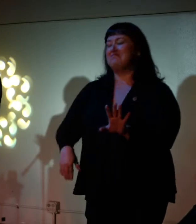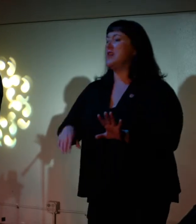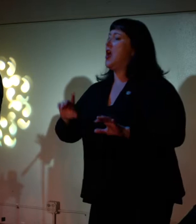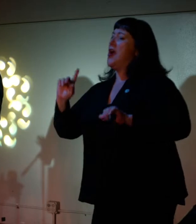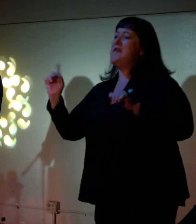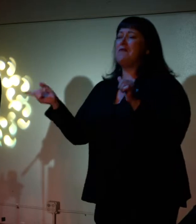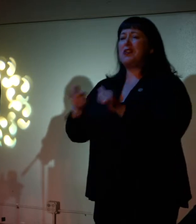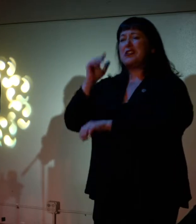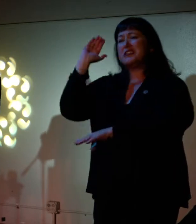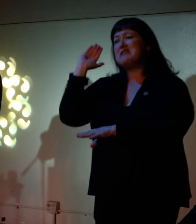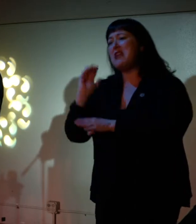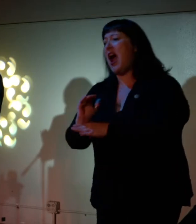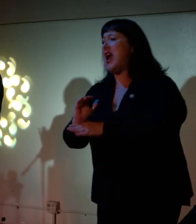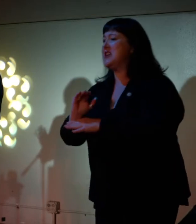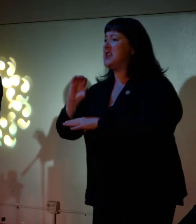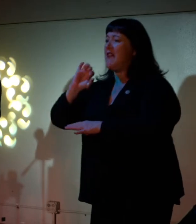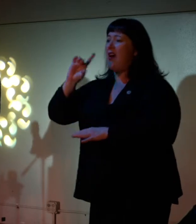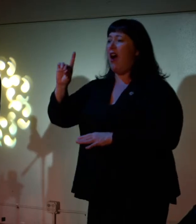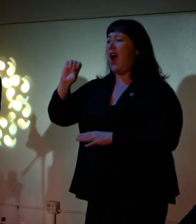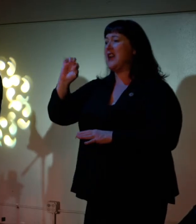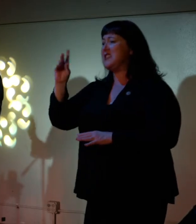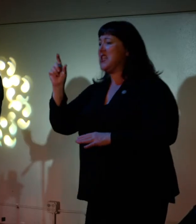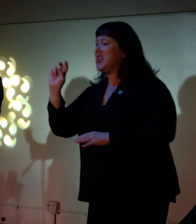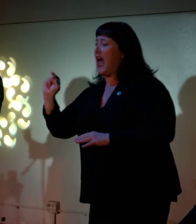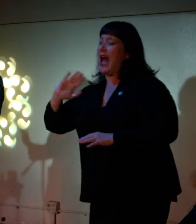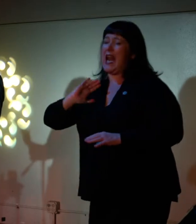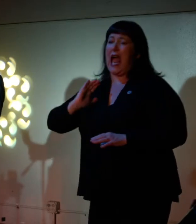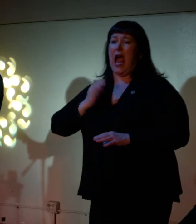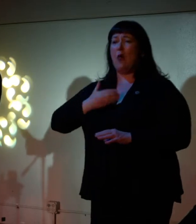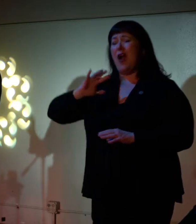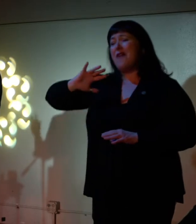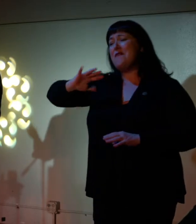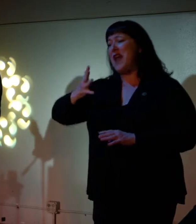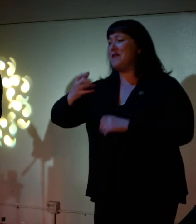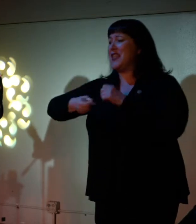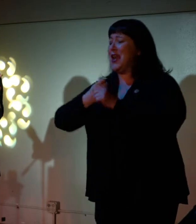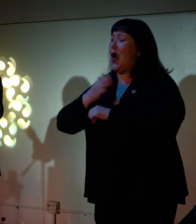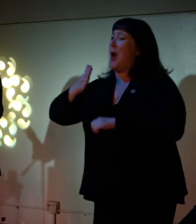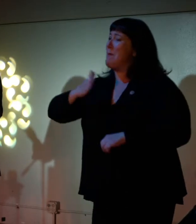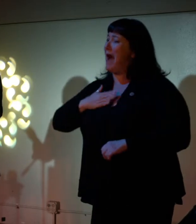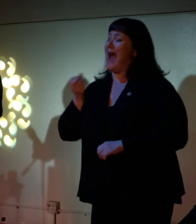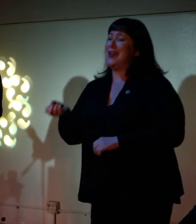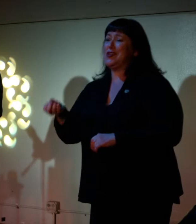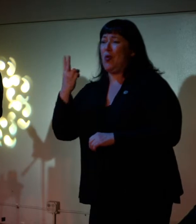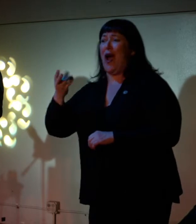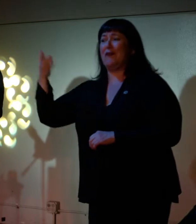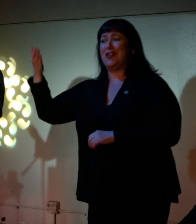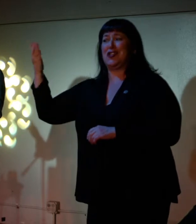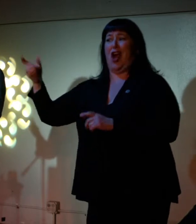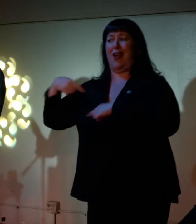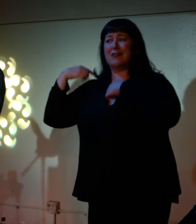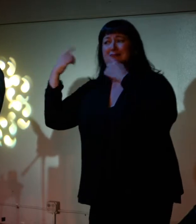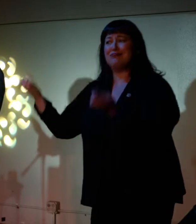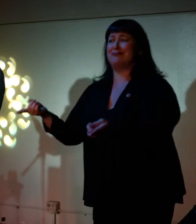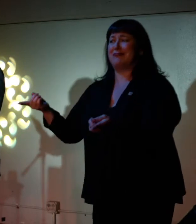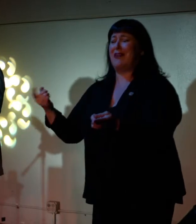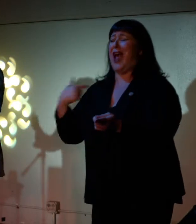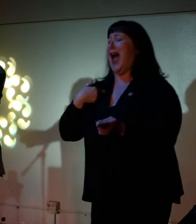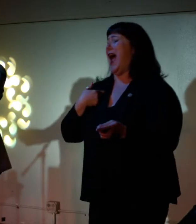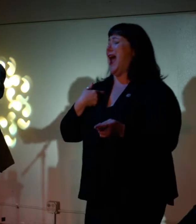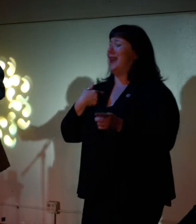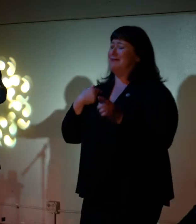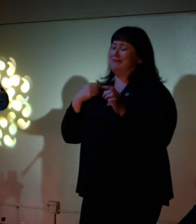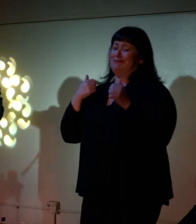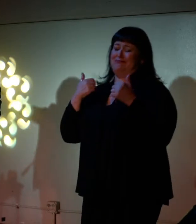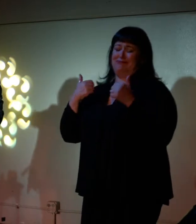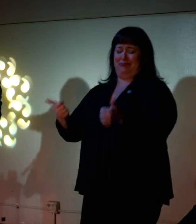first night of Odd Salon. It's our fifth year. It's my twelfth talk. I've got this shit, okay? It's